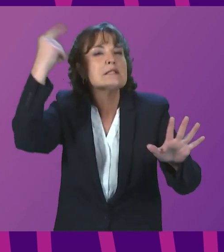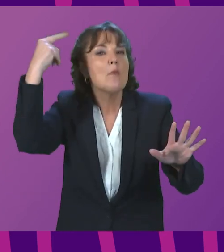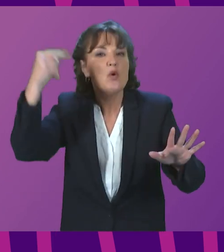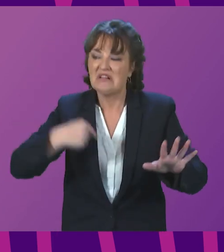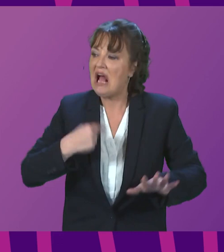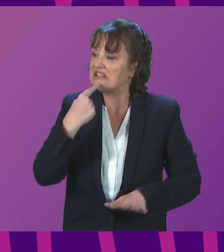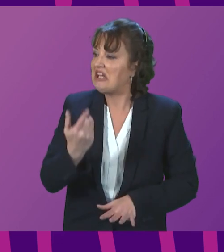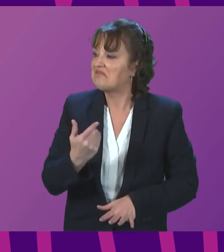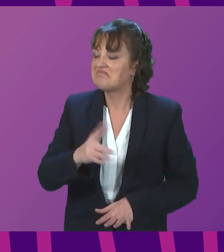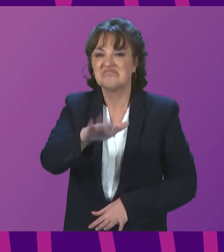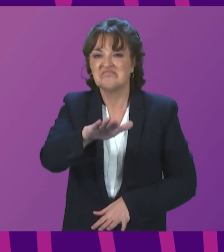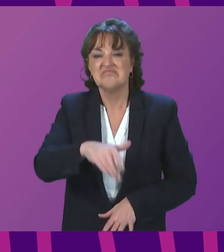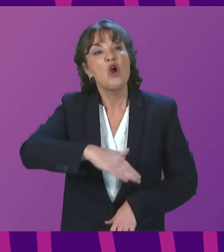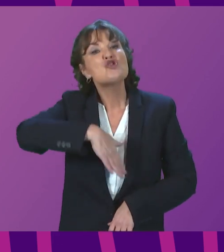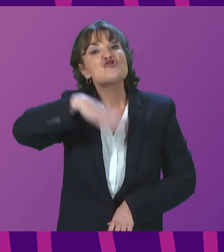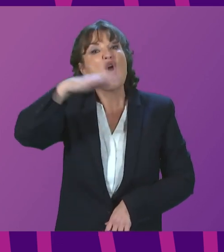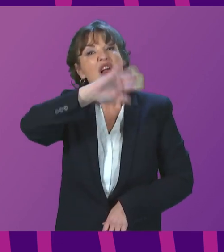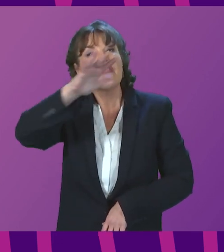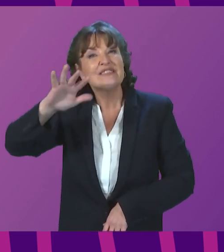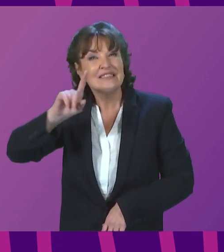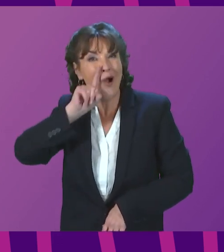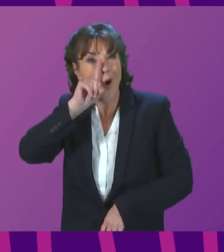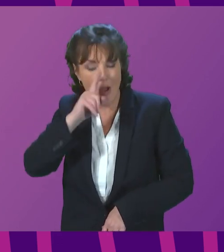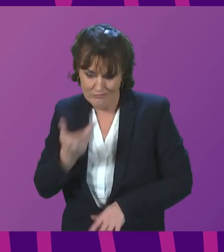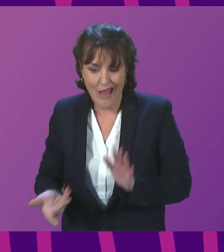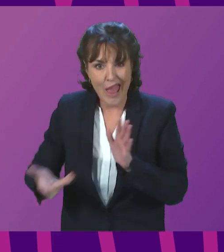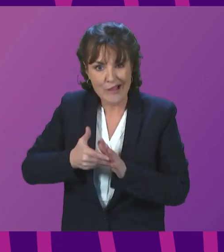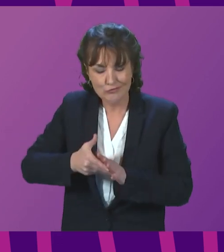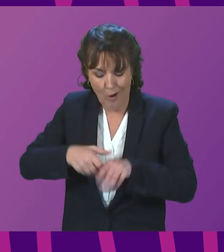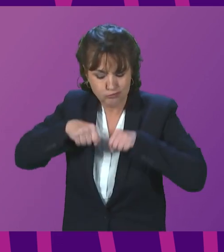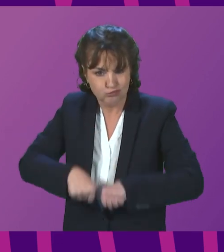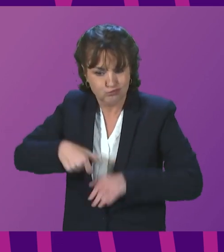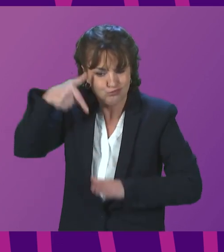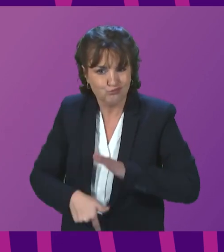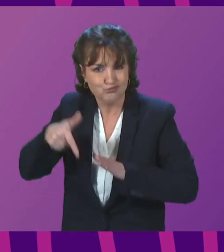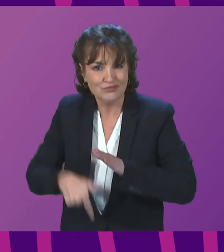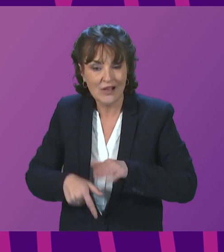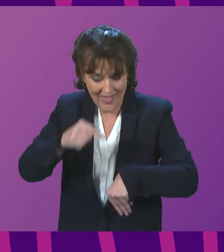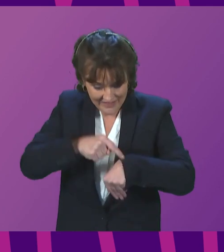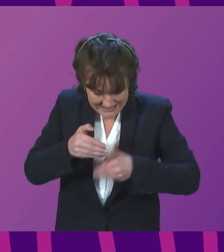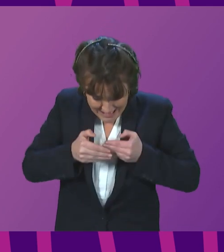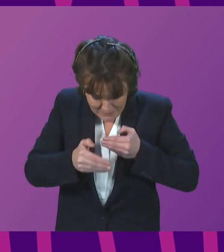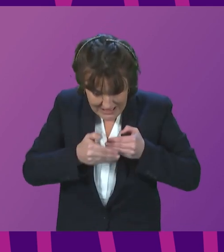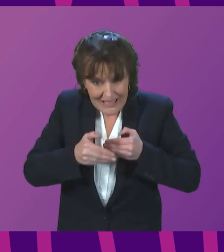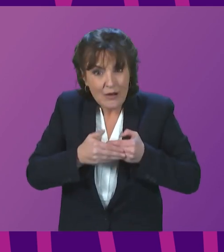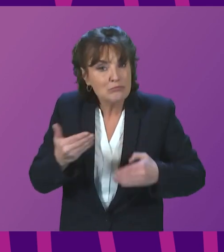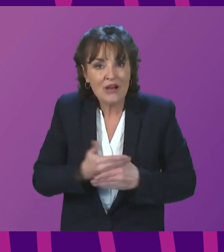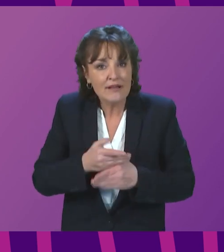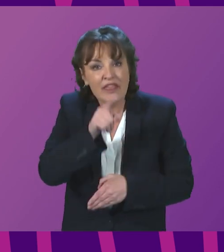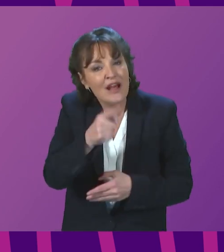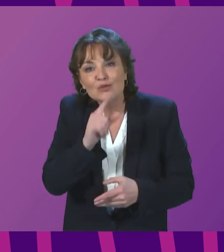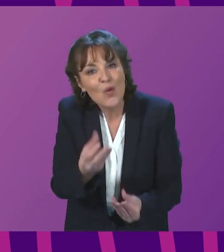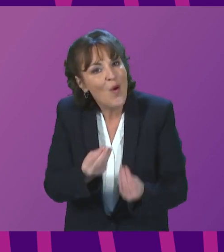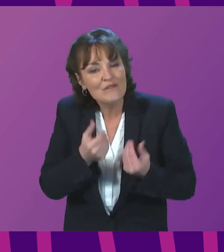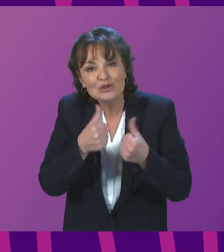let's increase NOSI production, the timescales and the practicalities of that do not mean that that offers a solution